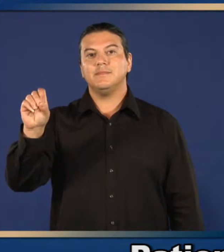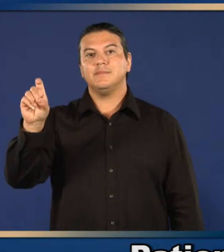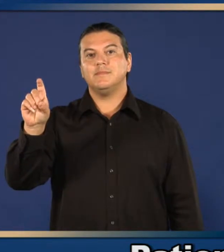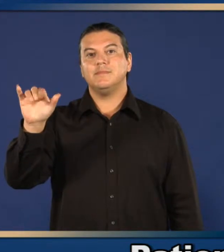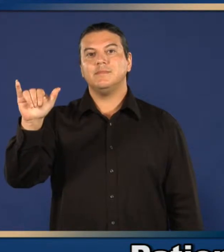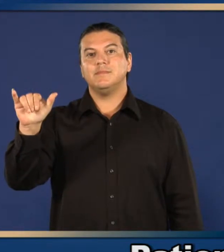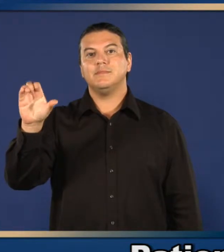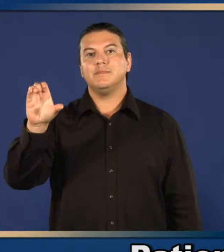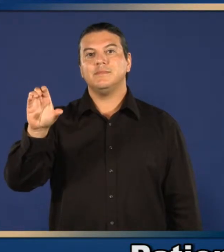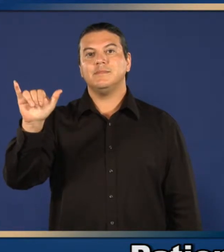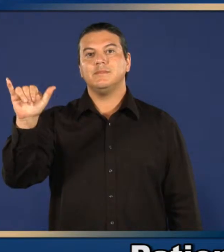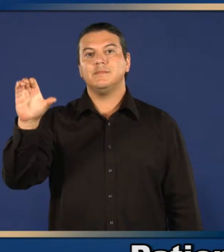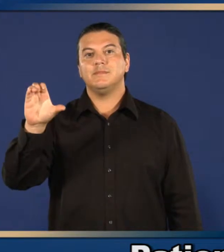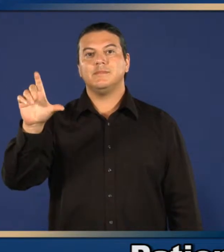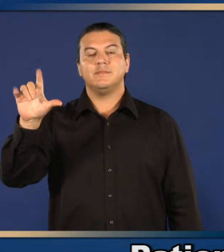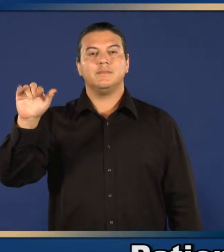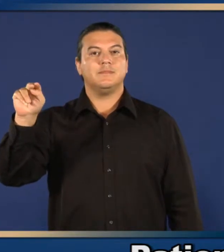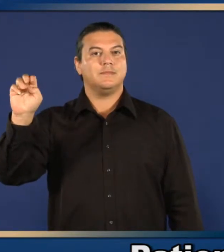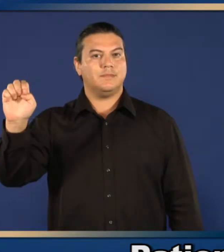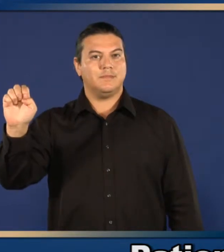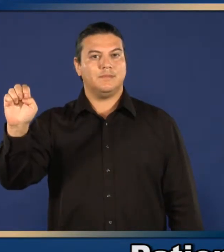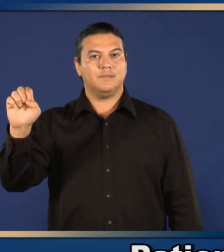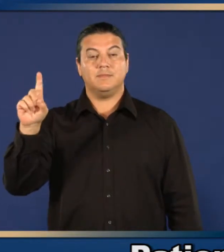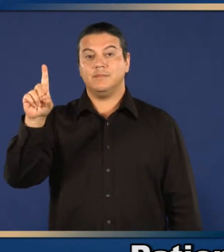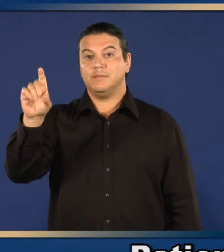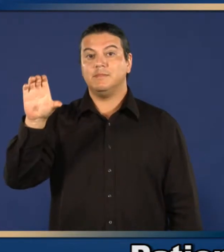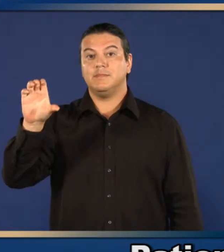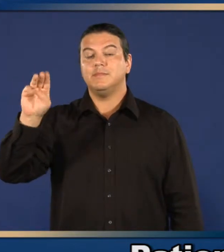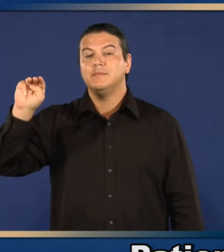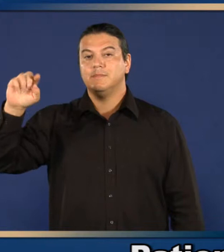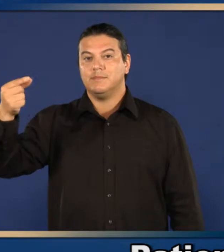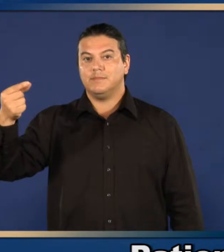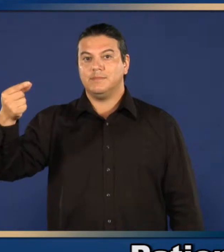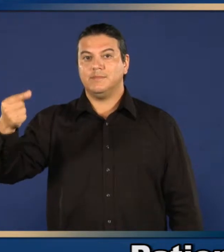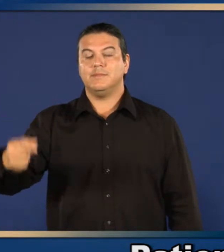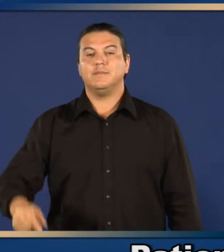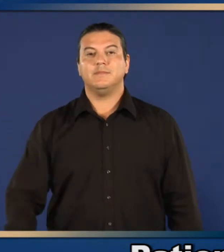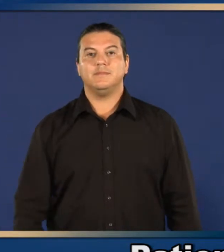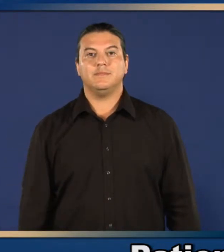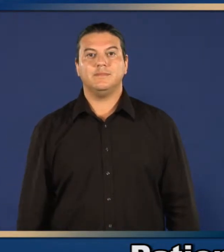Doxycycline, 100 mg.